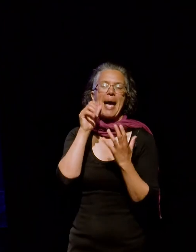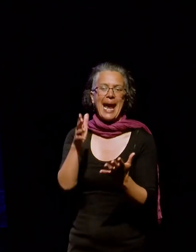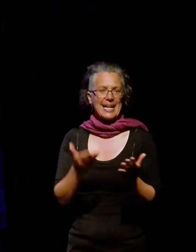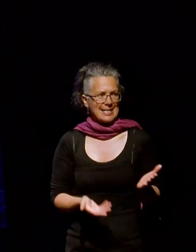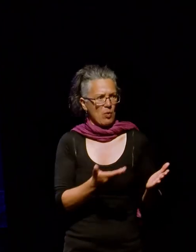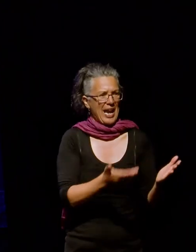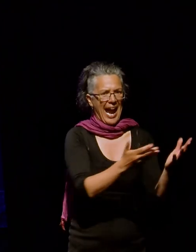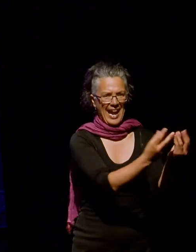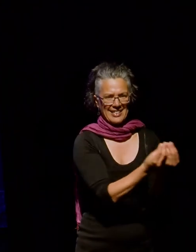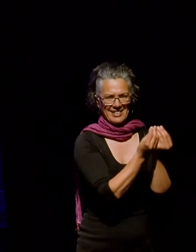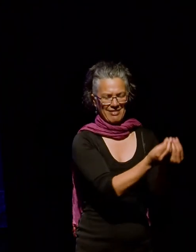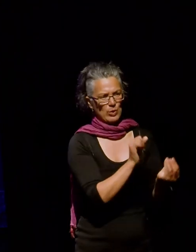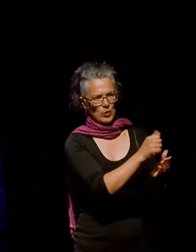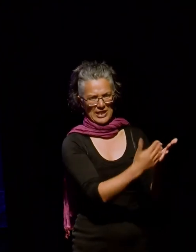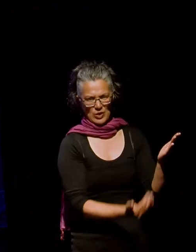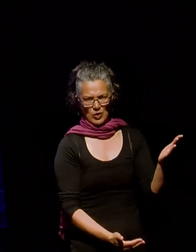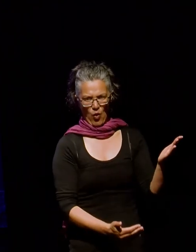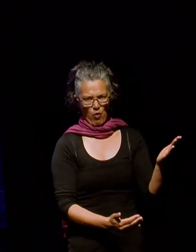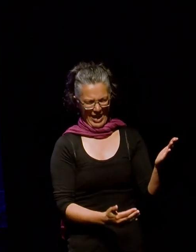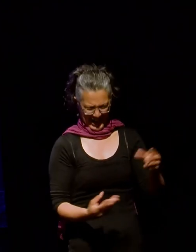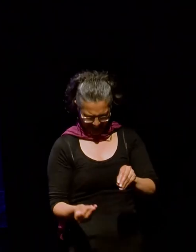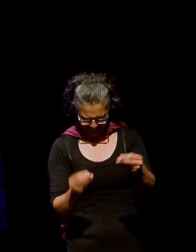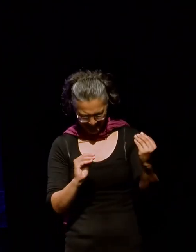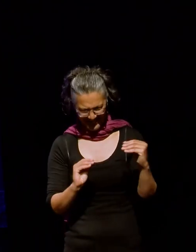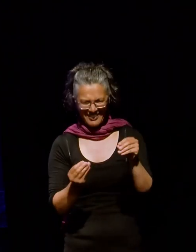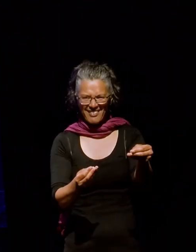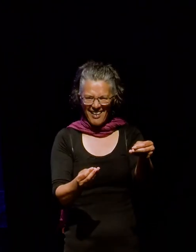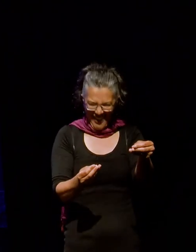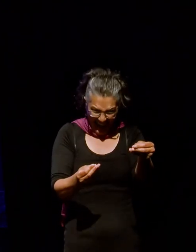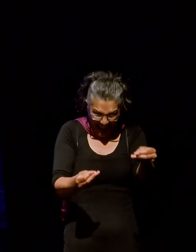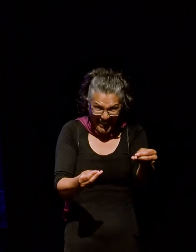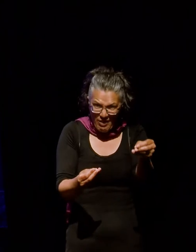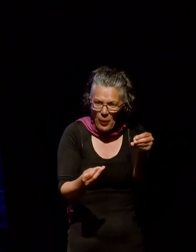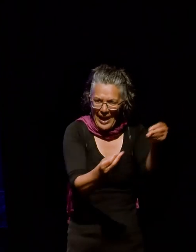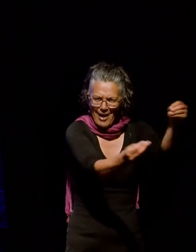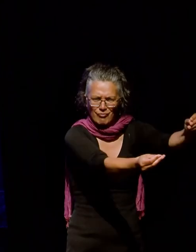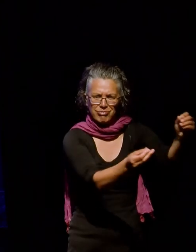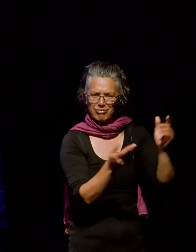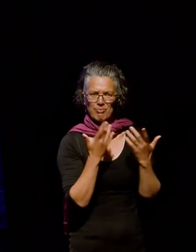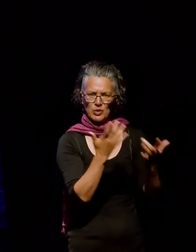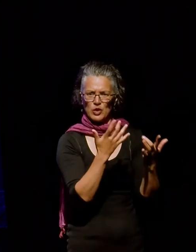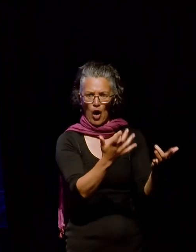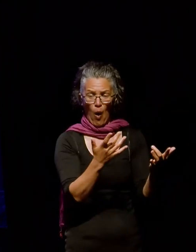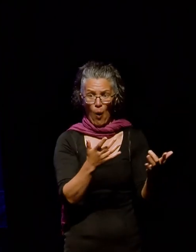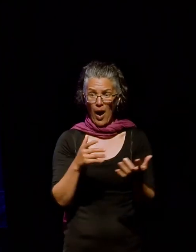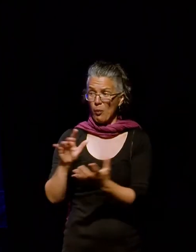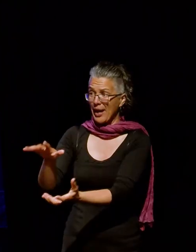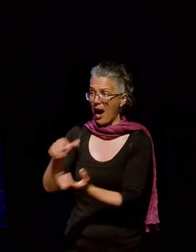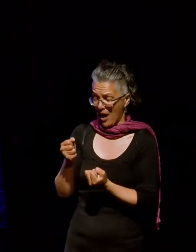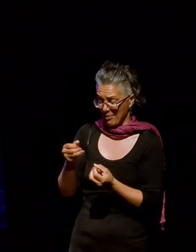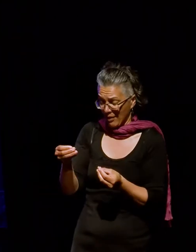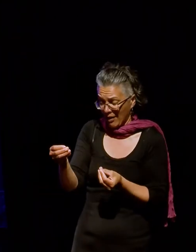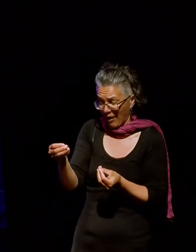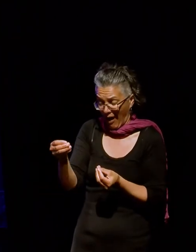story. It was a really tangible piece of it. Something that we could put on display. I think I cried when I got them.